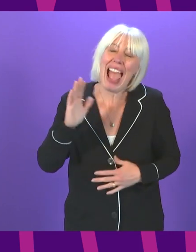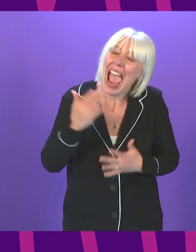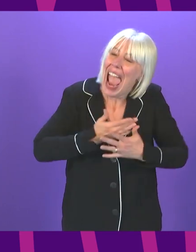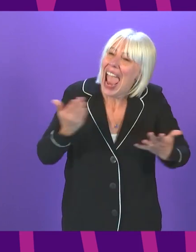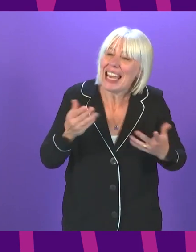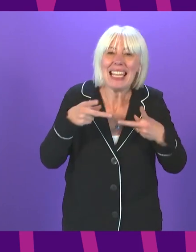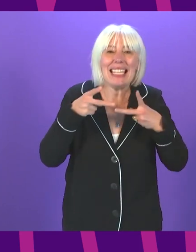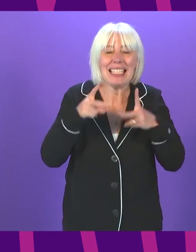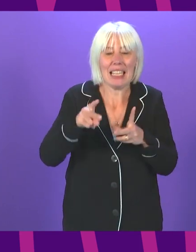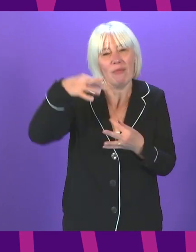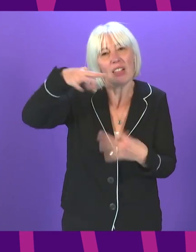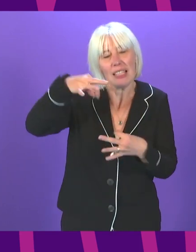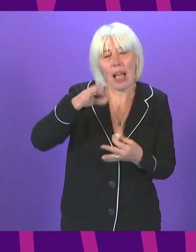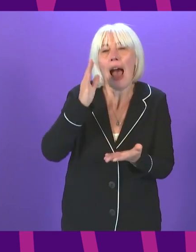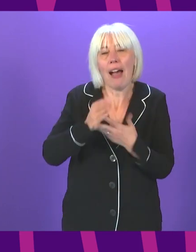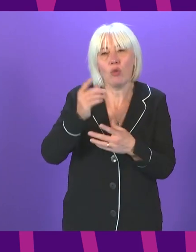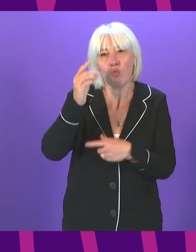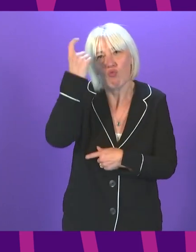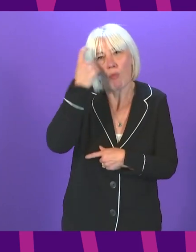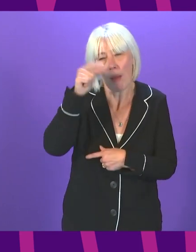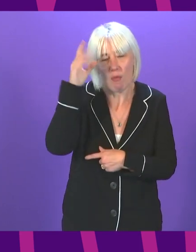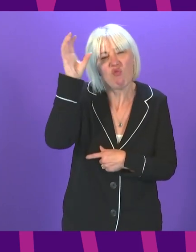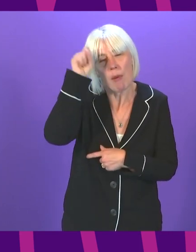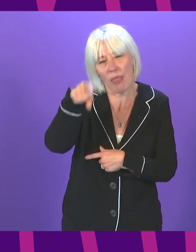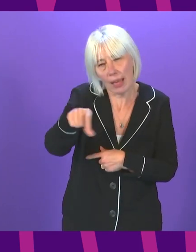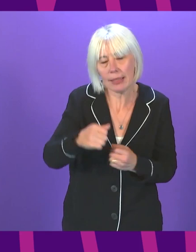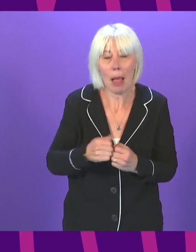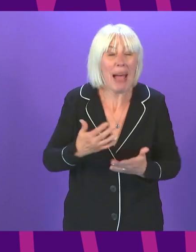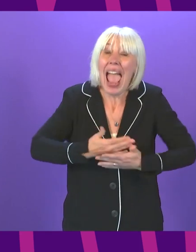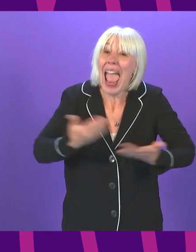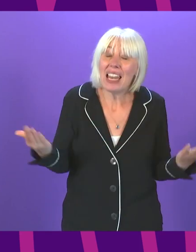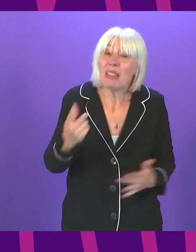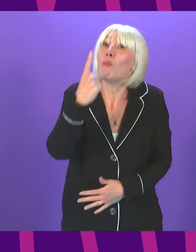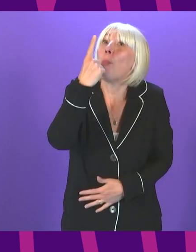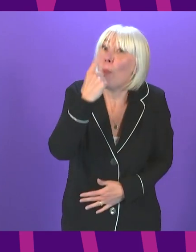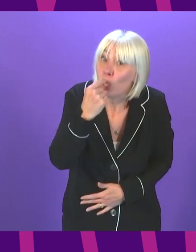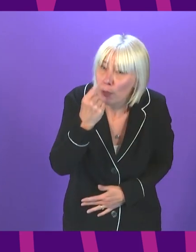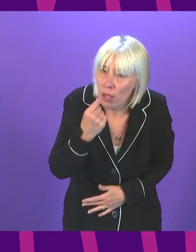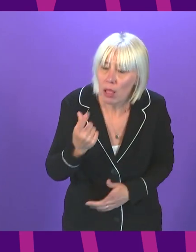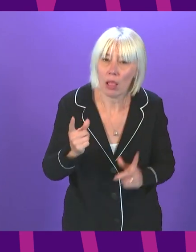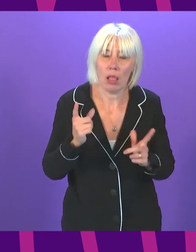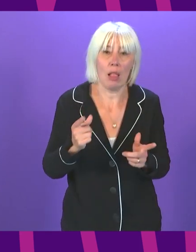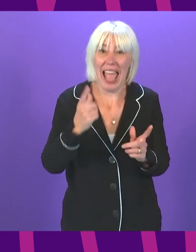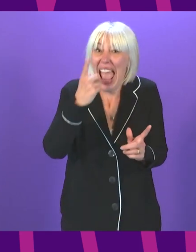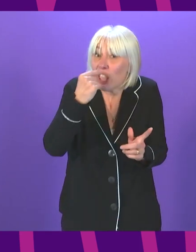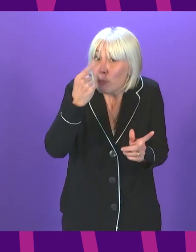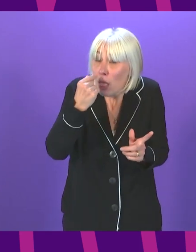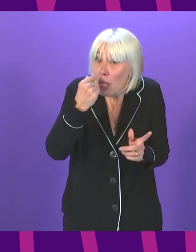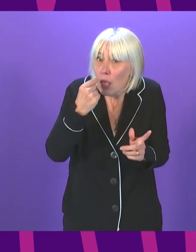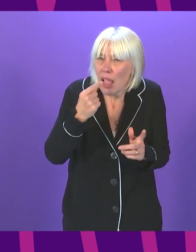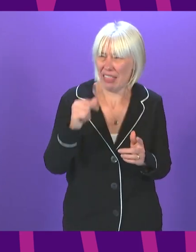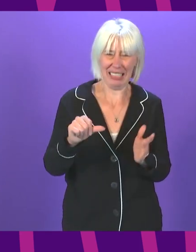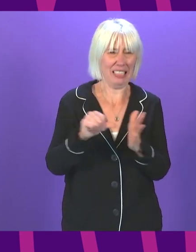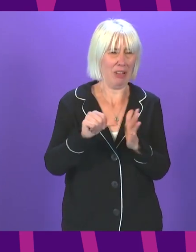scheme takes account of that. But anybody who's eligible, I would seriously question whether anybody has difficulty getting